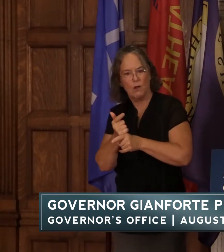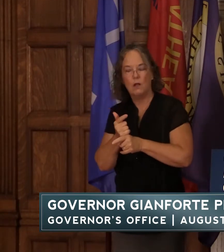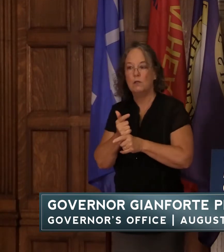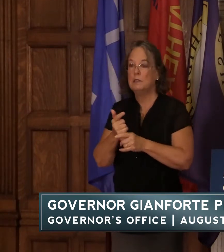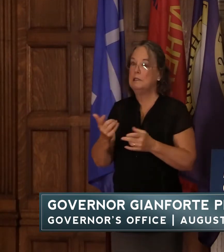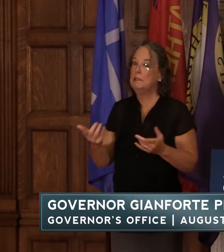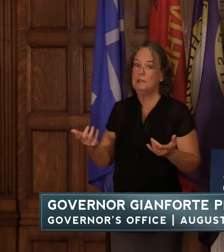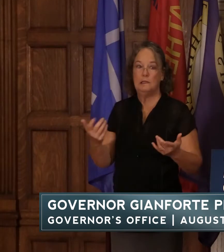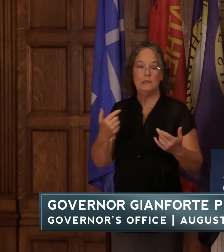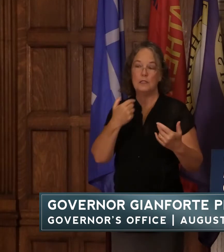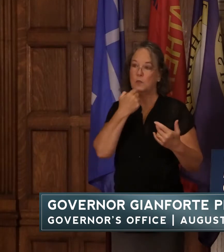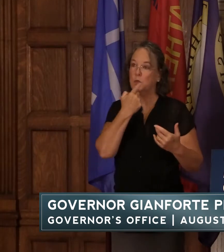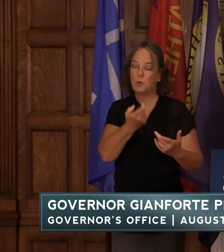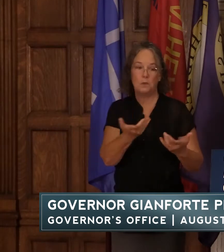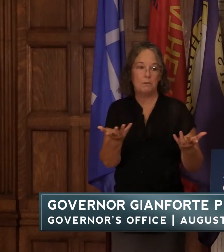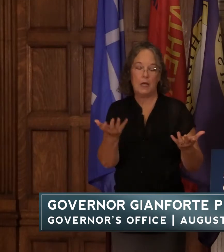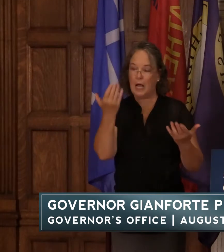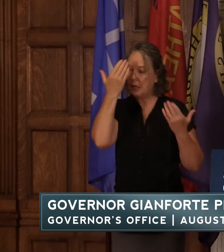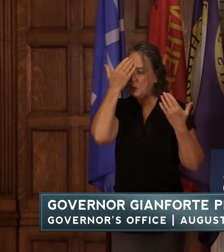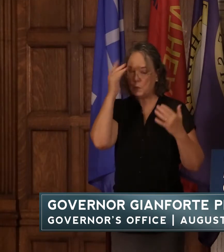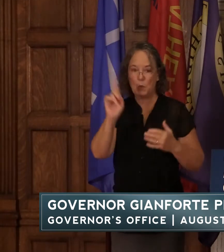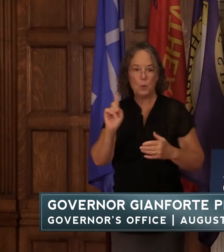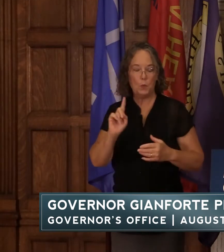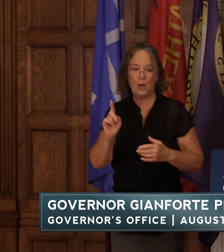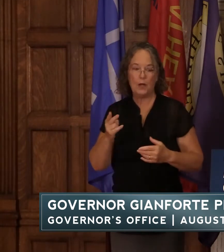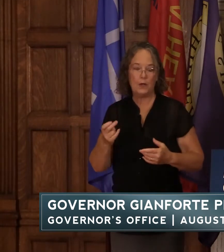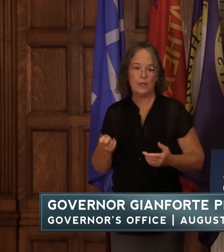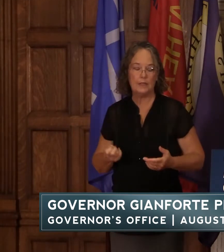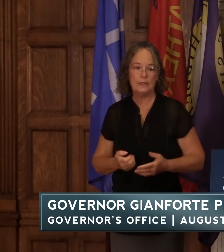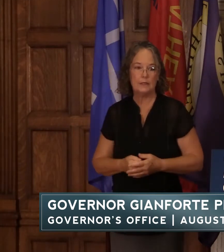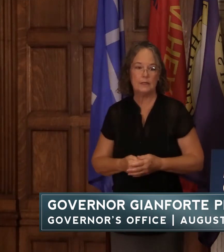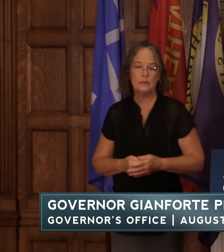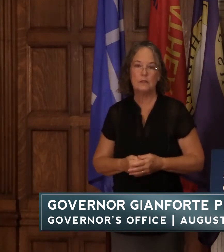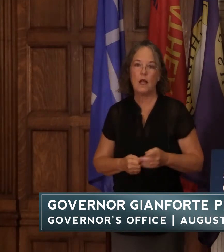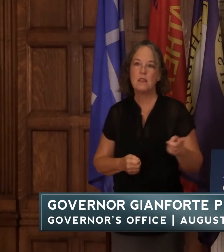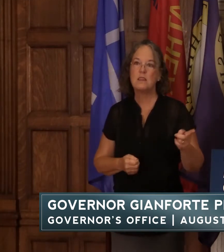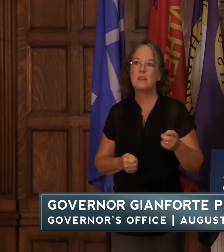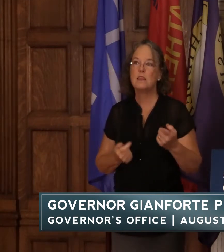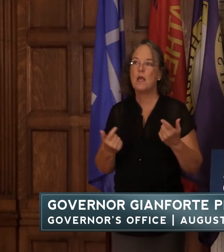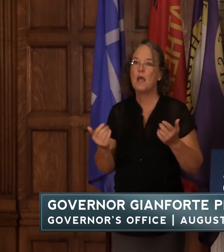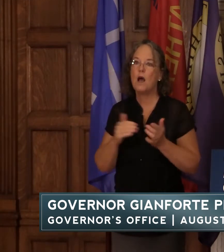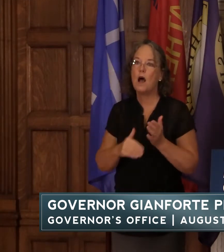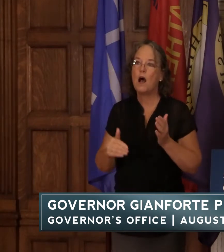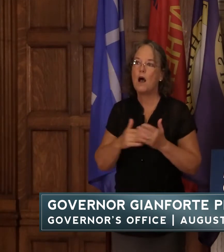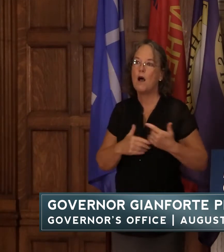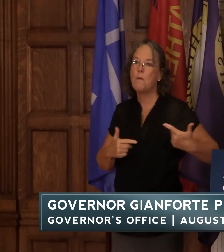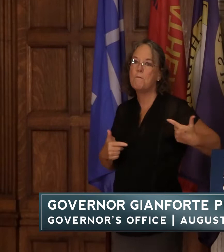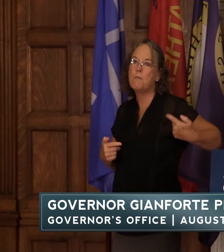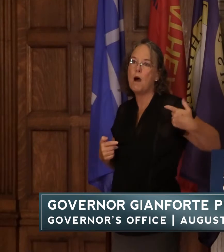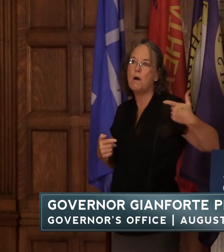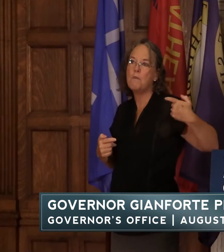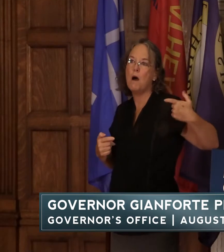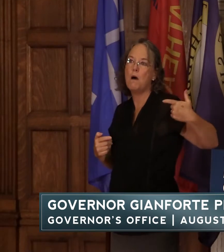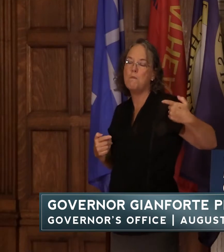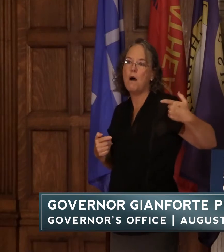after she told them she did not know where he was they repeatedly shot her in the back